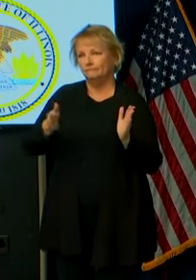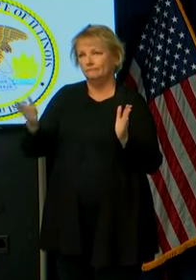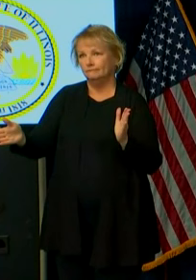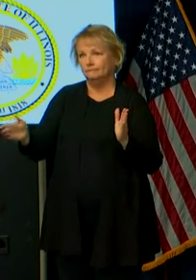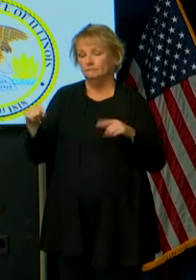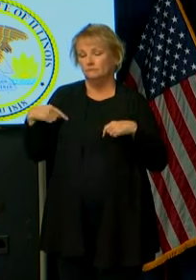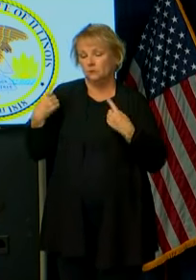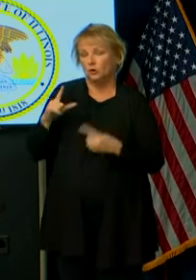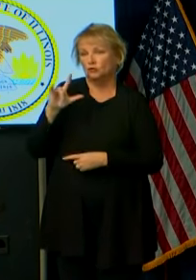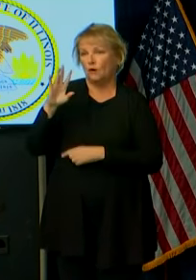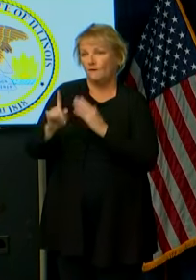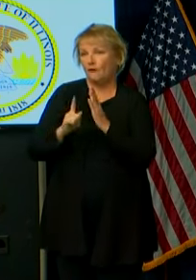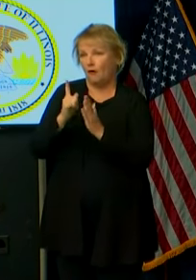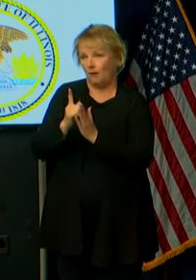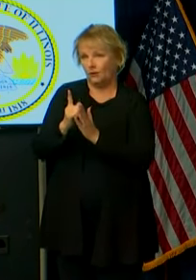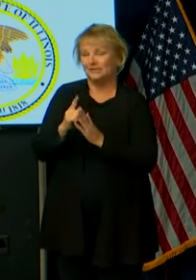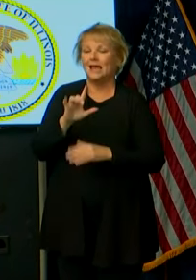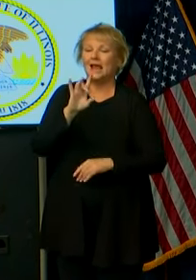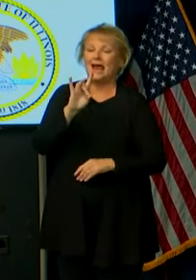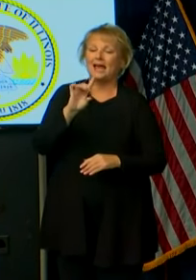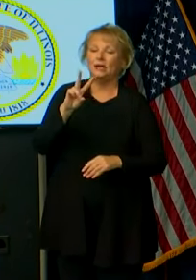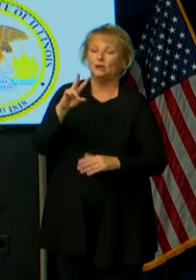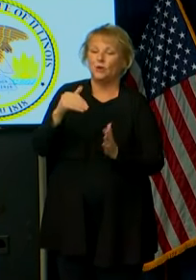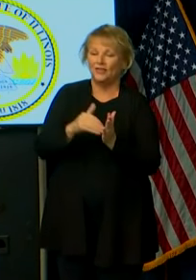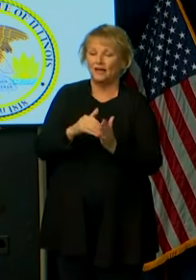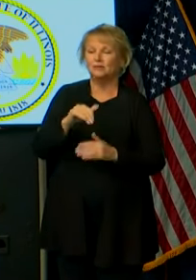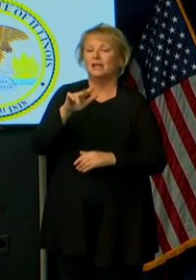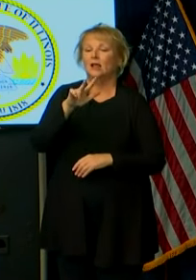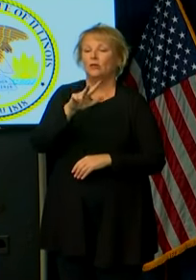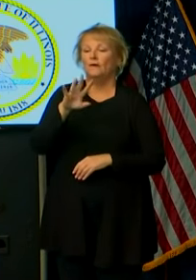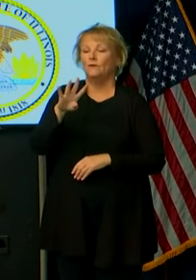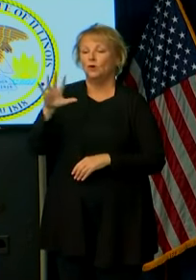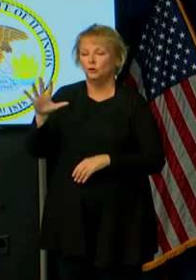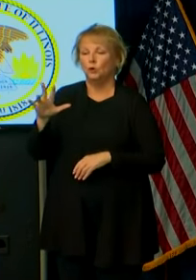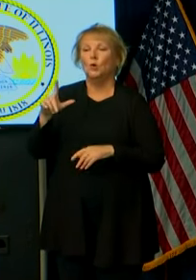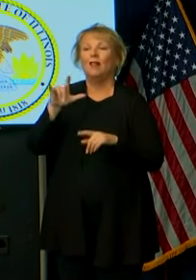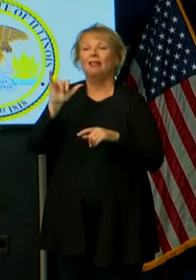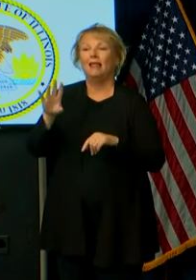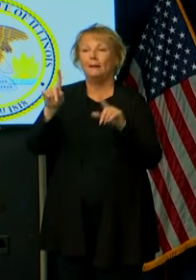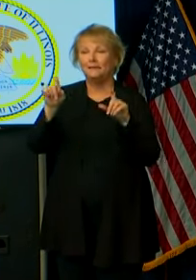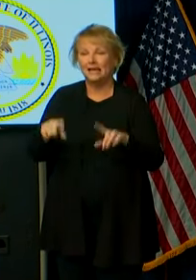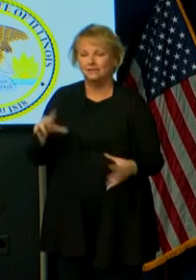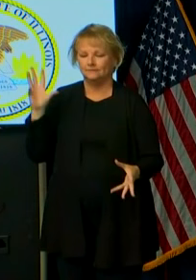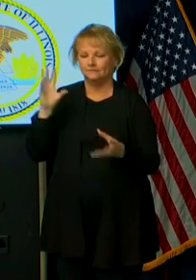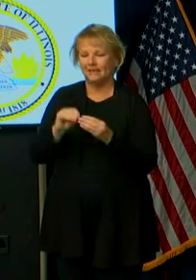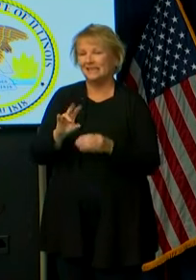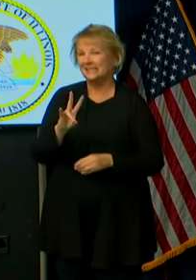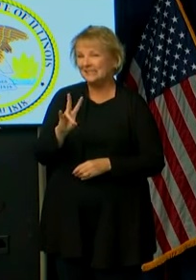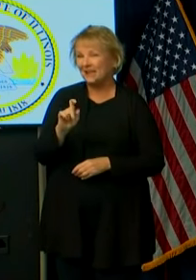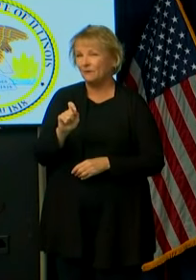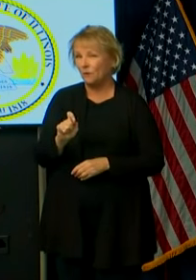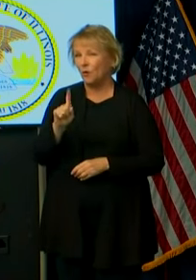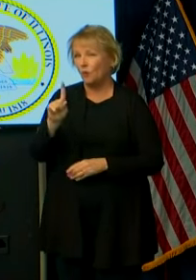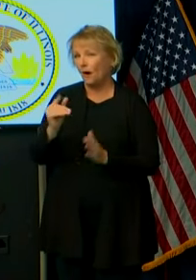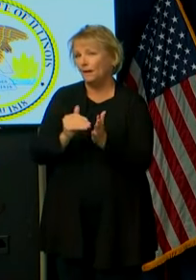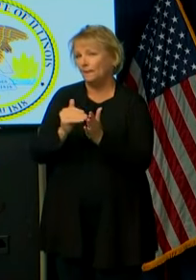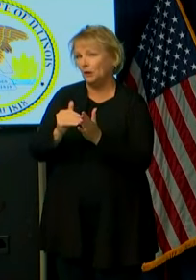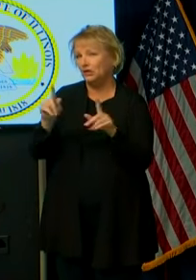24 hours, 82,256 lab tests were reported for a total of more than 7.1 million tests.